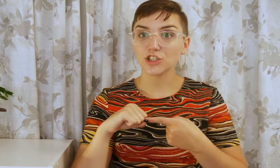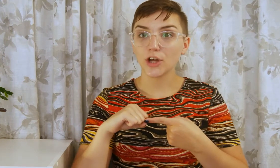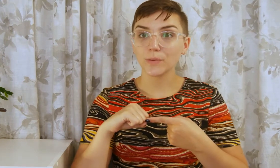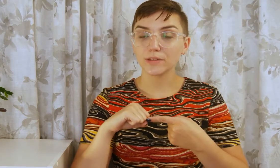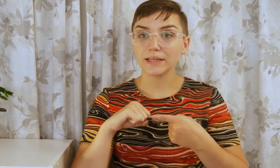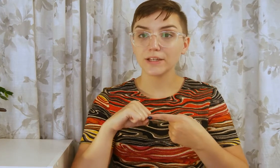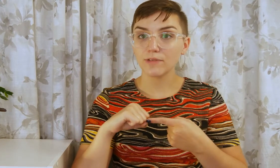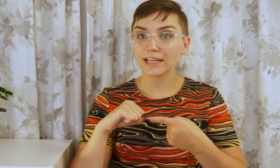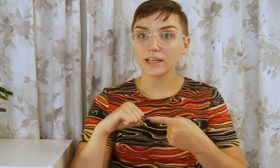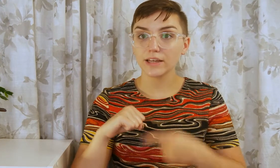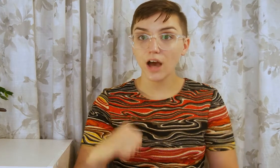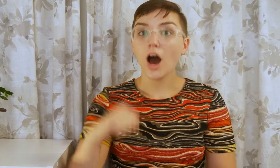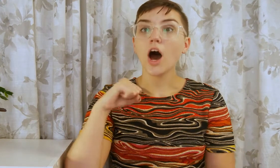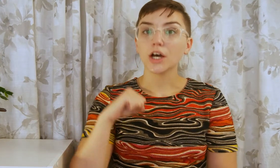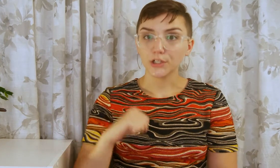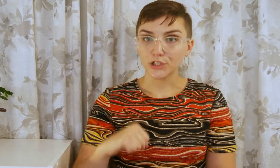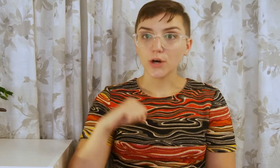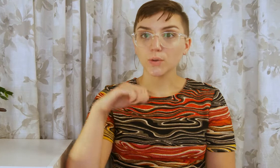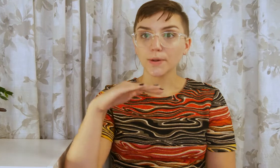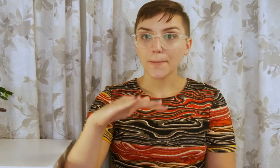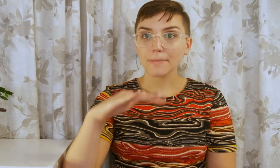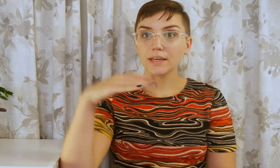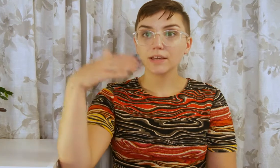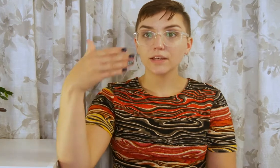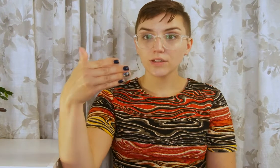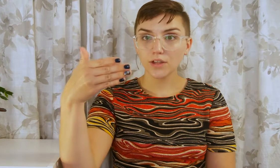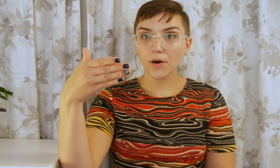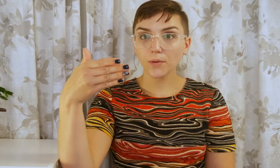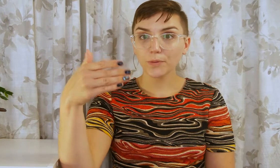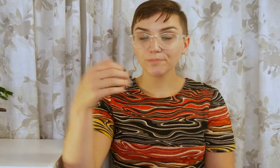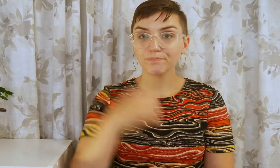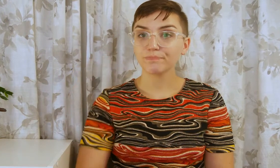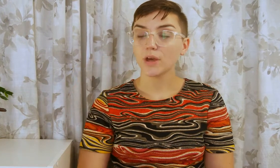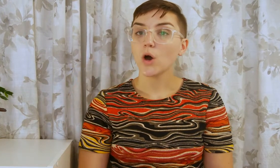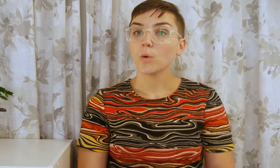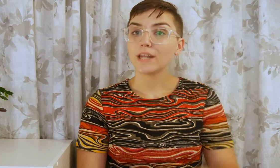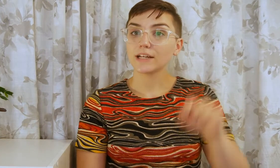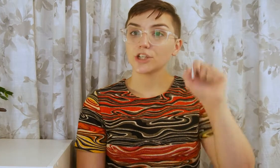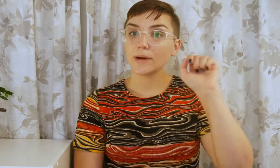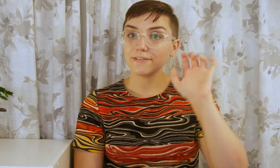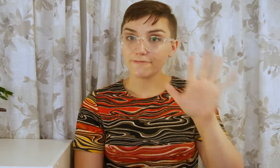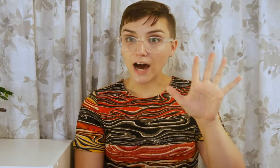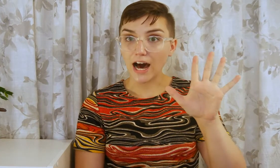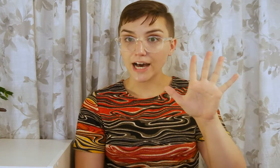show with me, ready? DO MI SO. When I show a five,